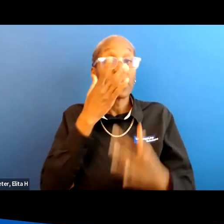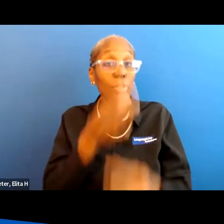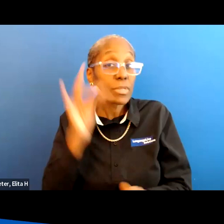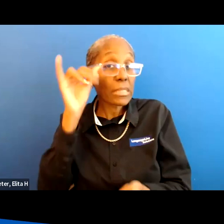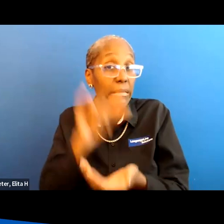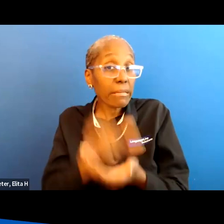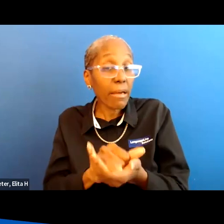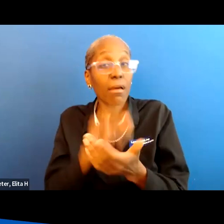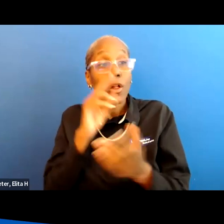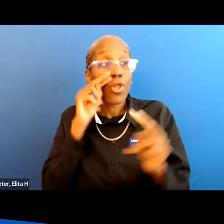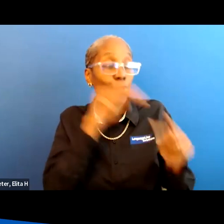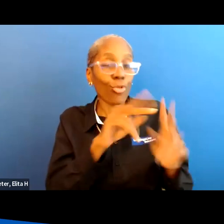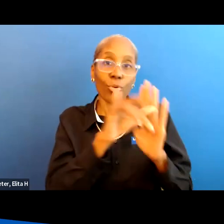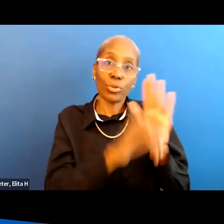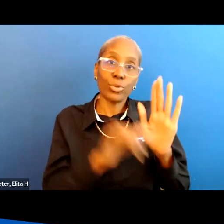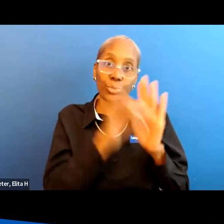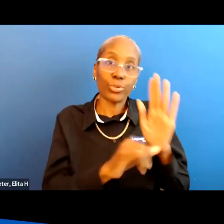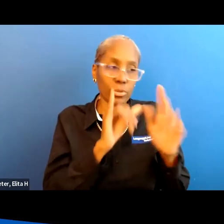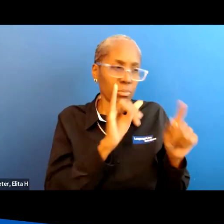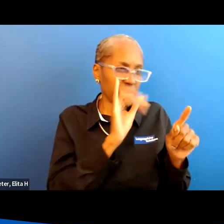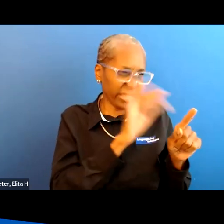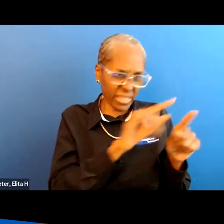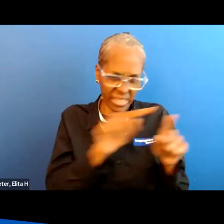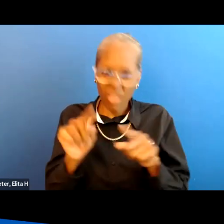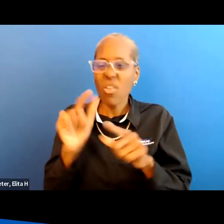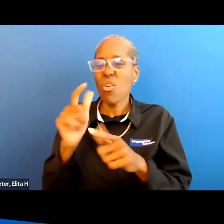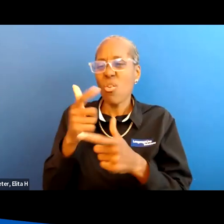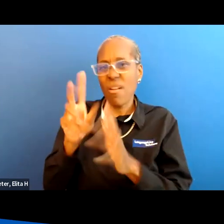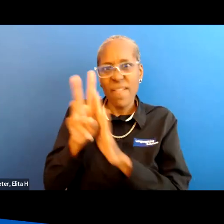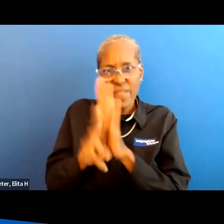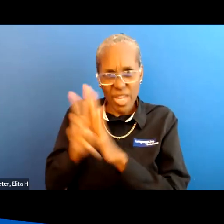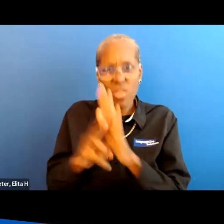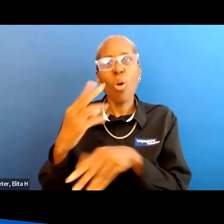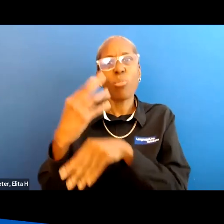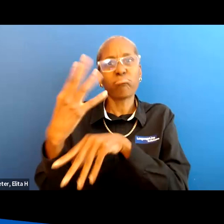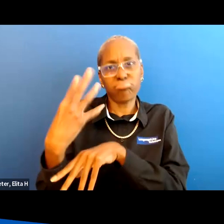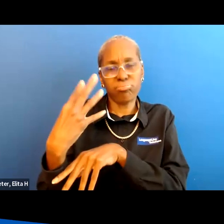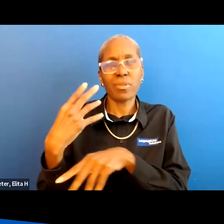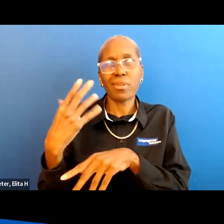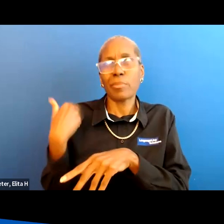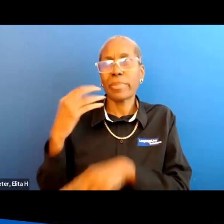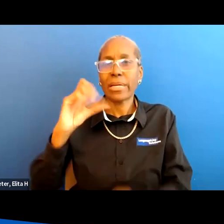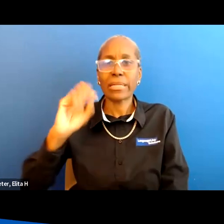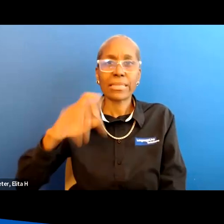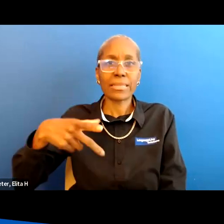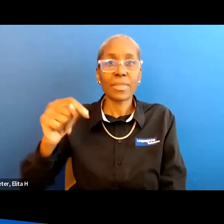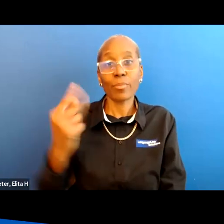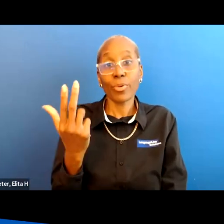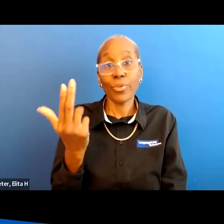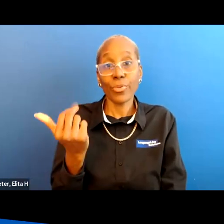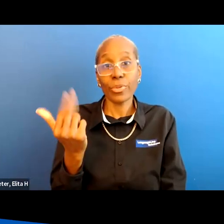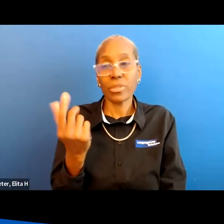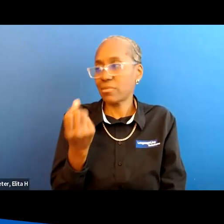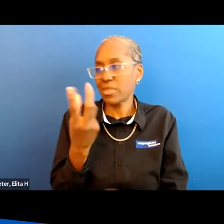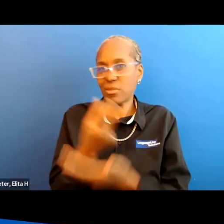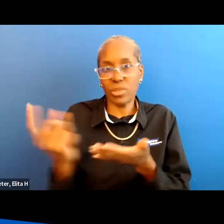that look on the youtube and you'll see that um this webinar of his it was from september 13th just a